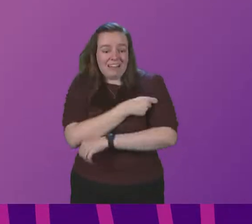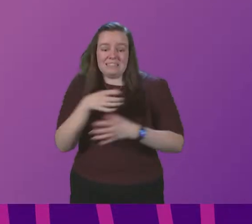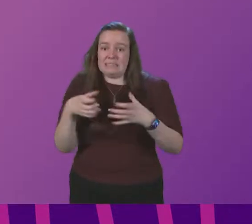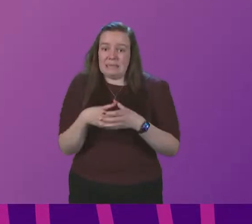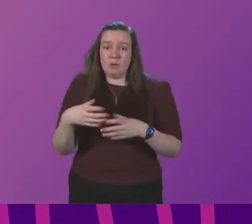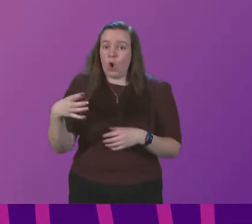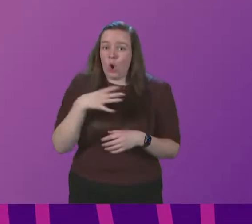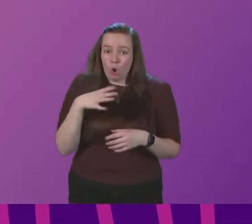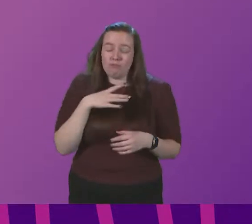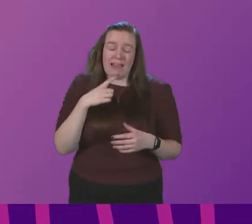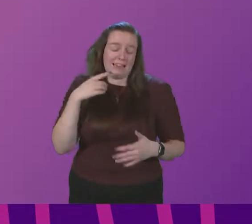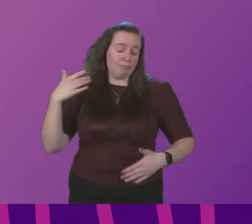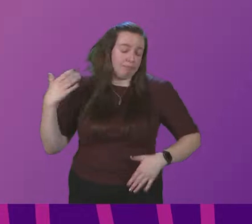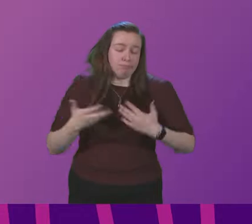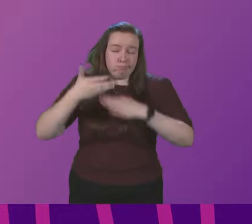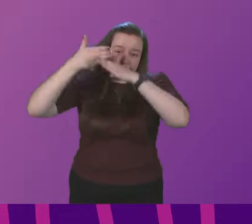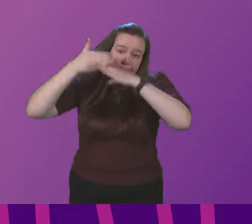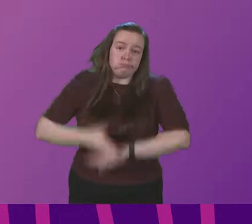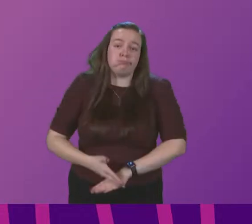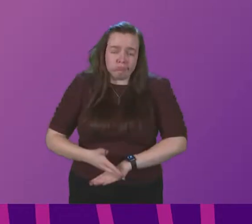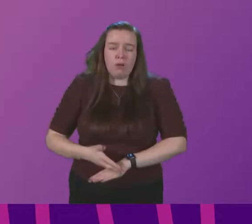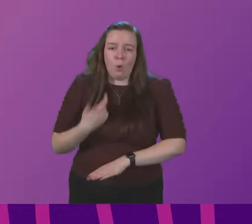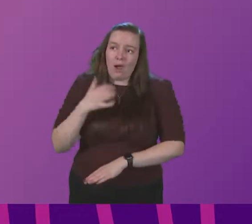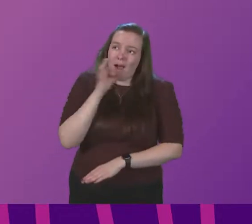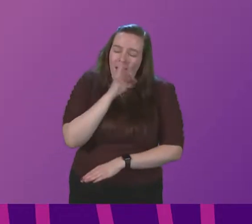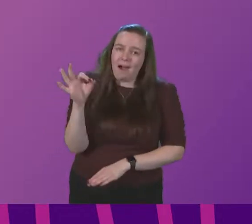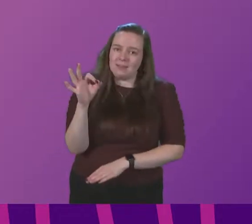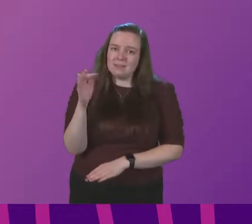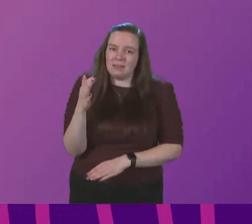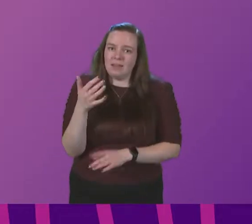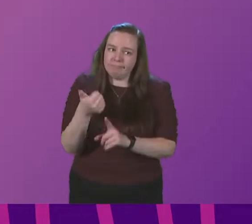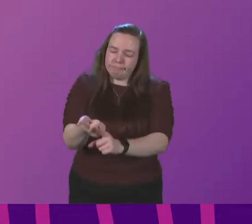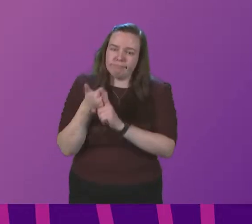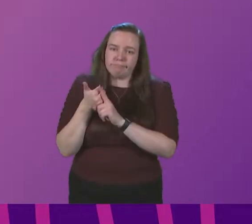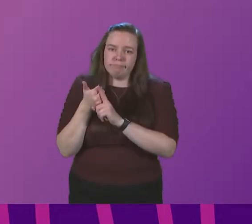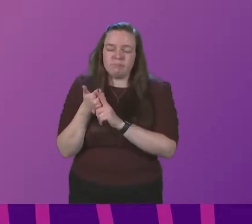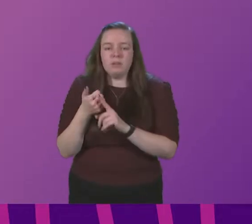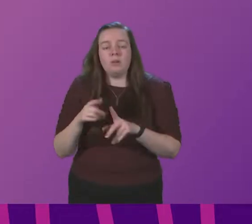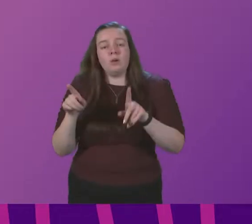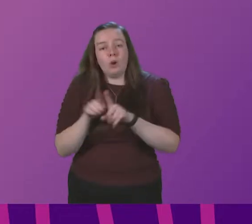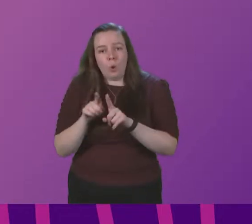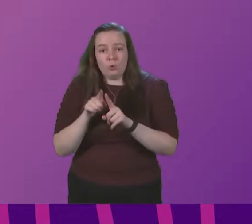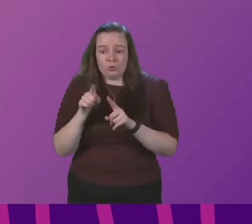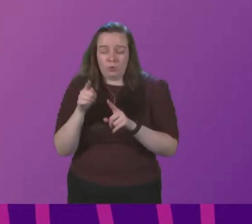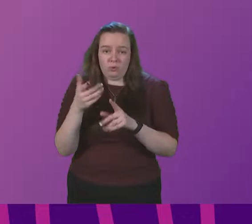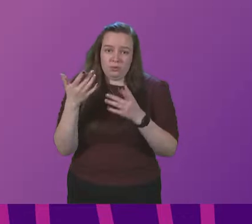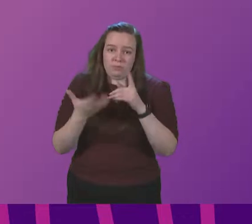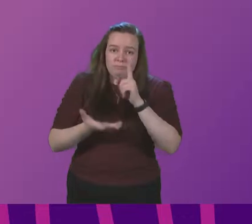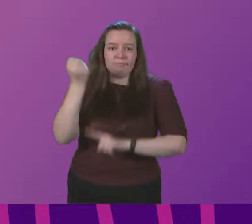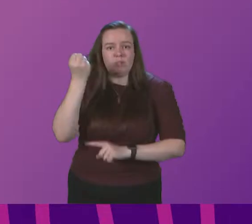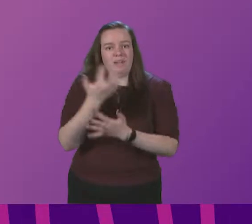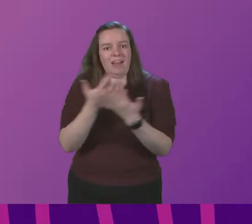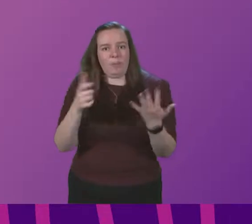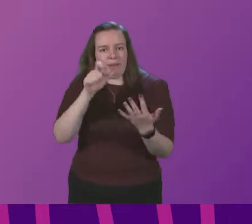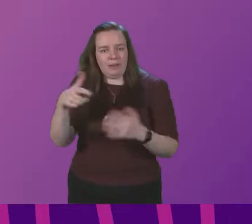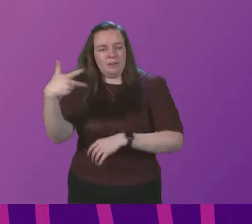making a Herculean effort, and we are asking a great deal of them. In addition, reaching that level of uptake depends on